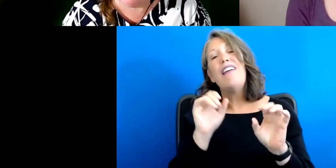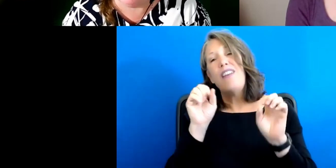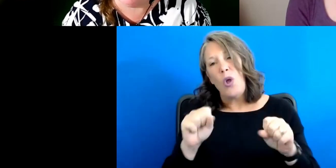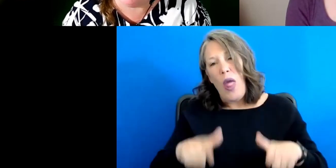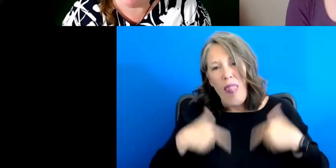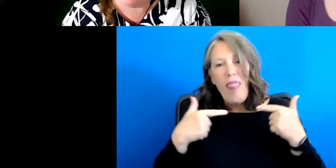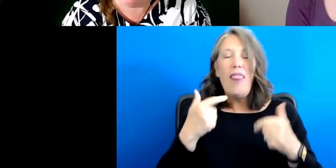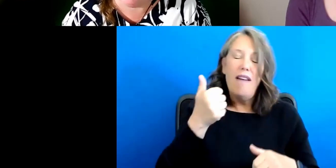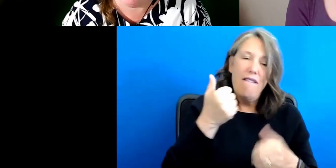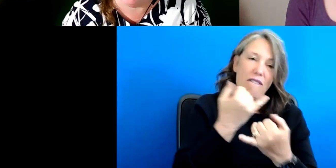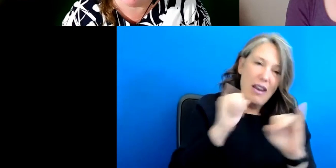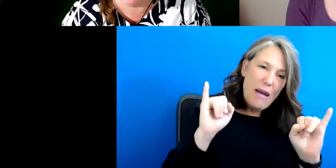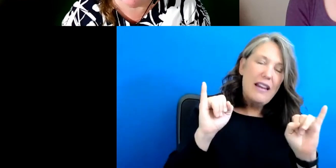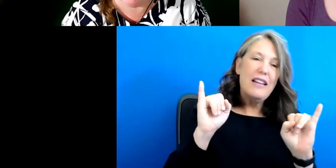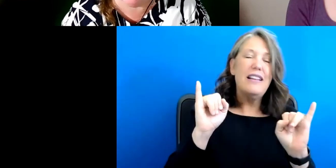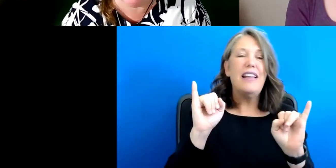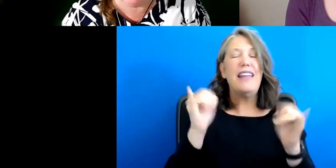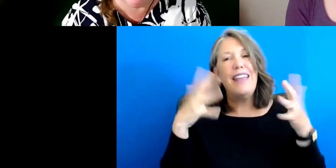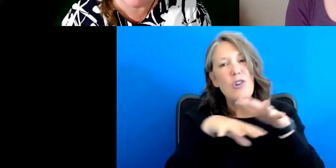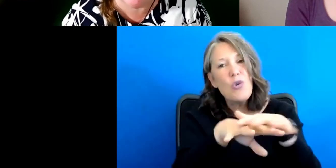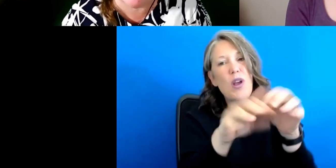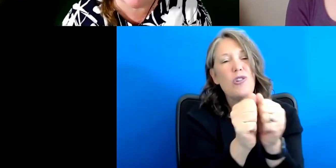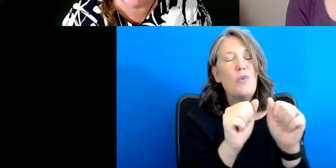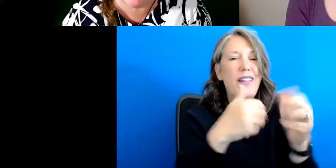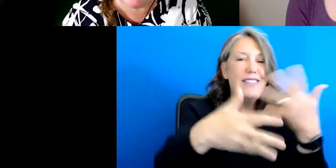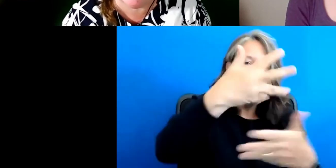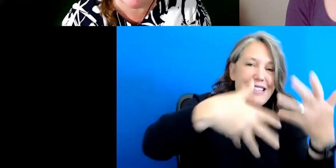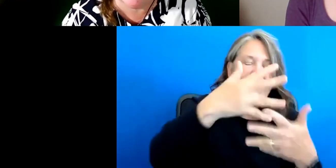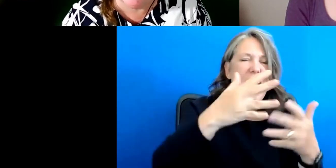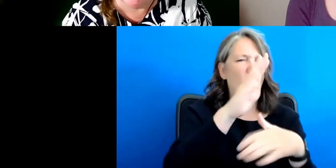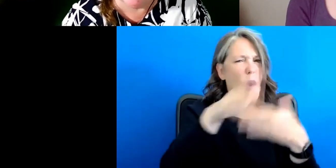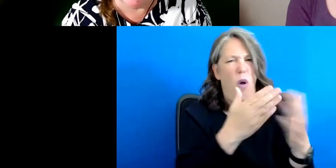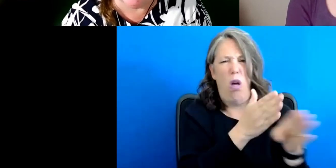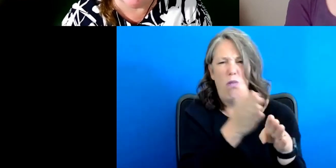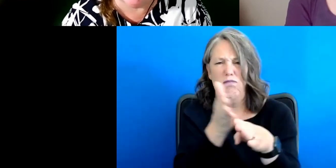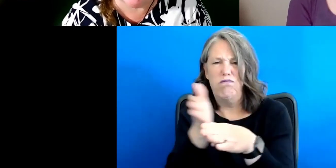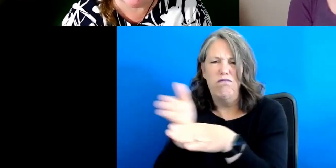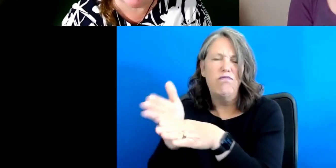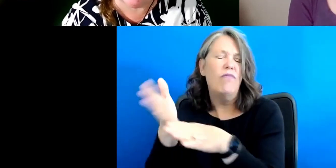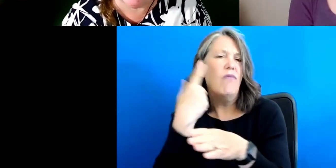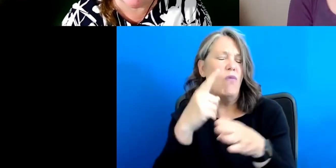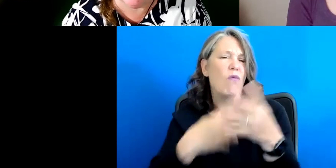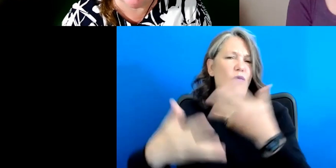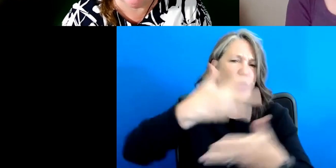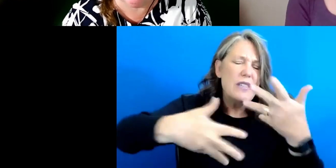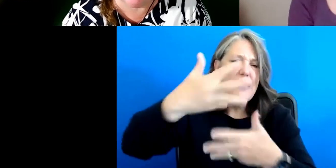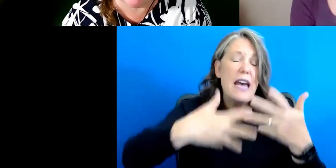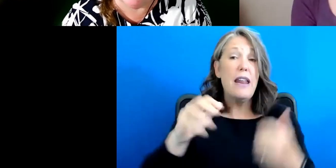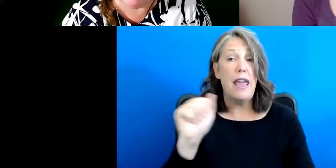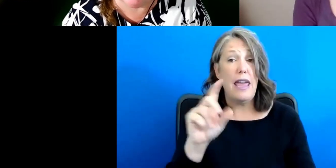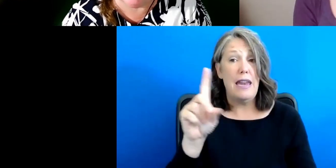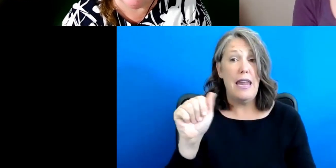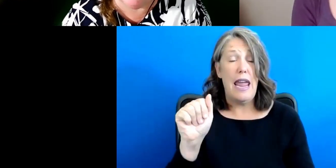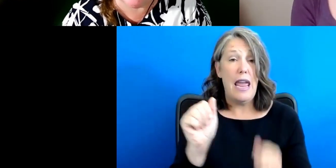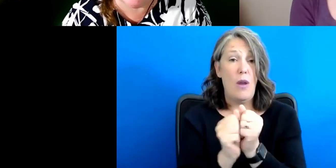inclusion, and integration into society, all aspects of society. And the ADA, along with